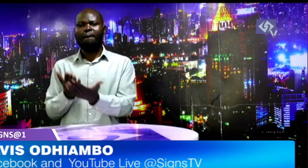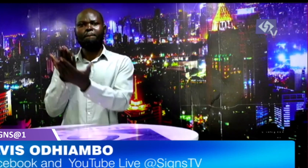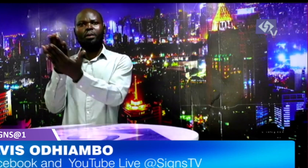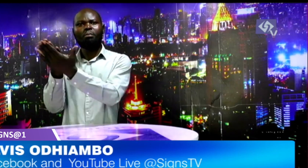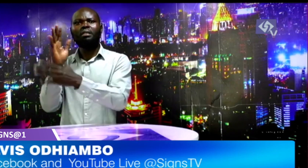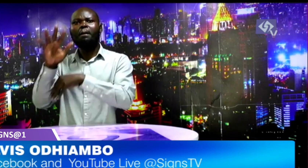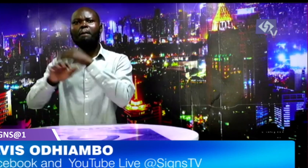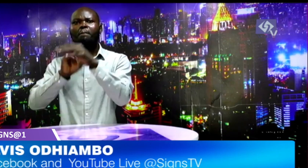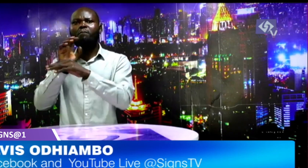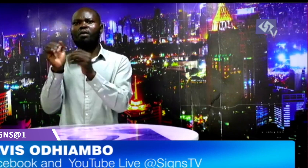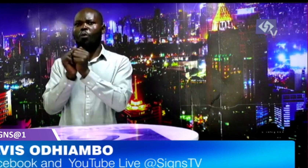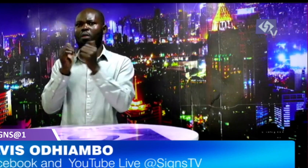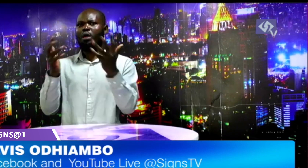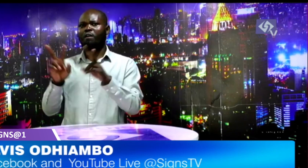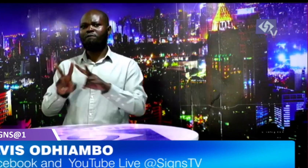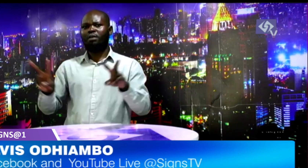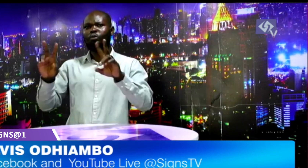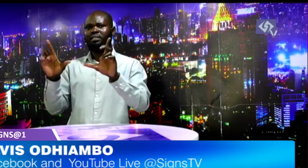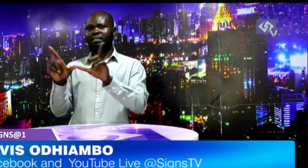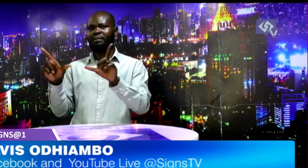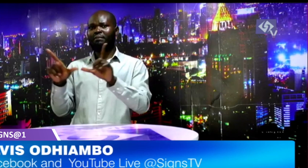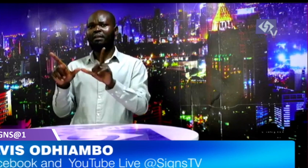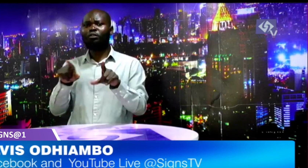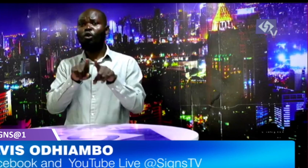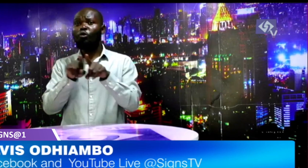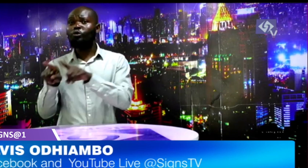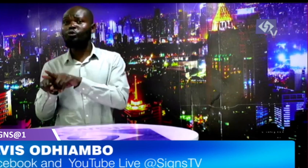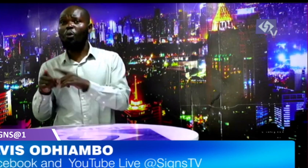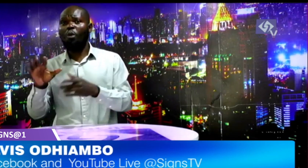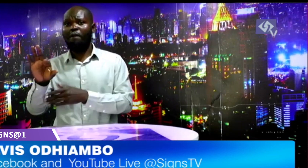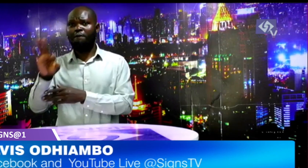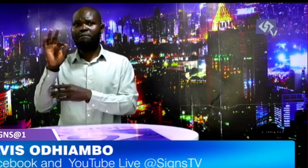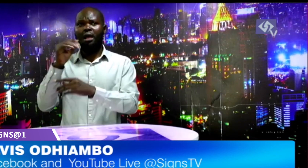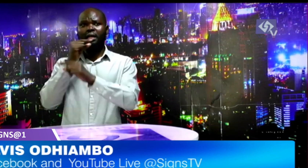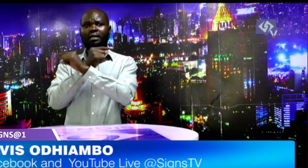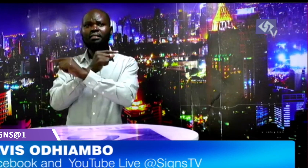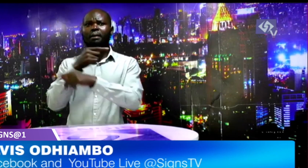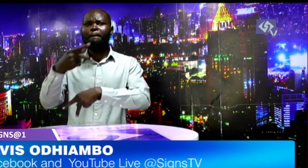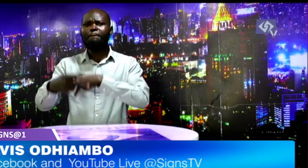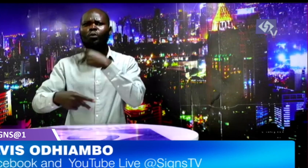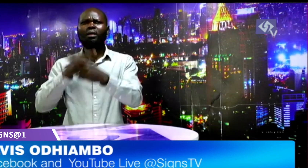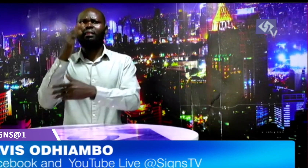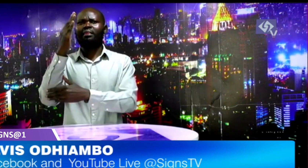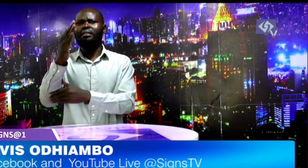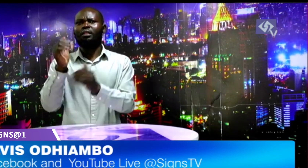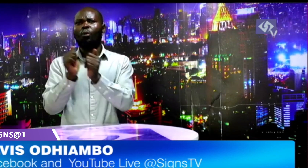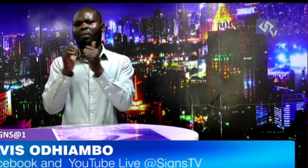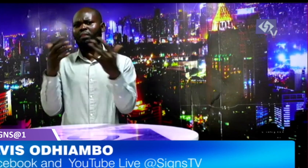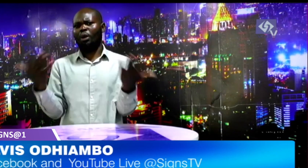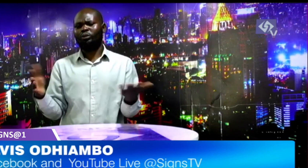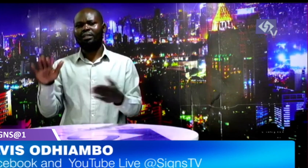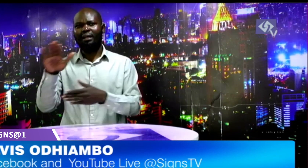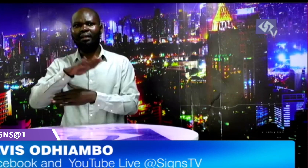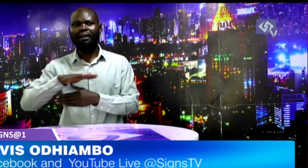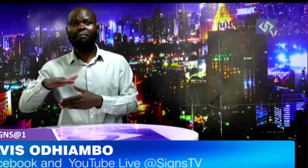license and found guilty of possessing and distributing films without classification the offenses